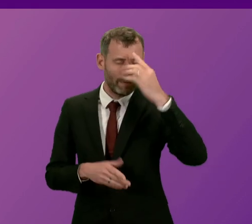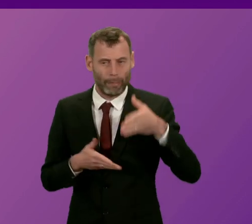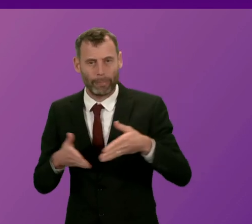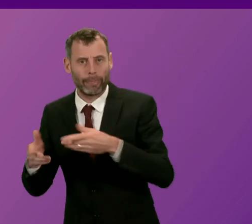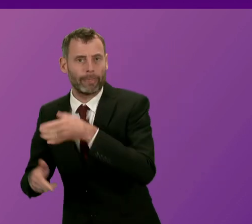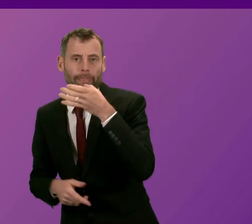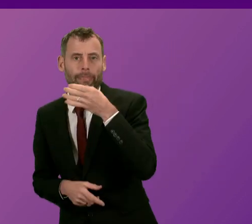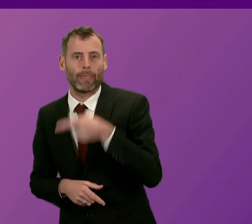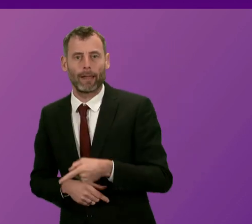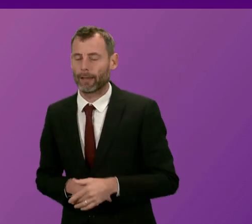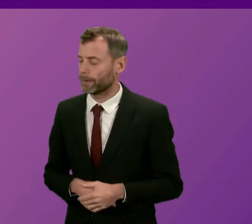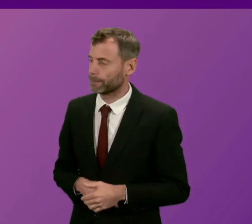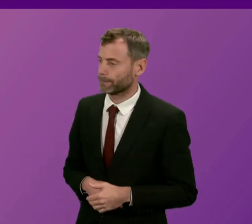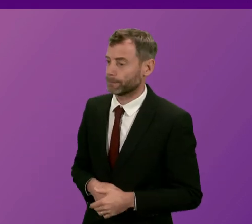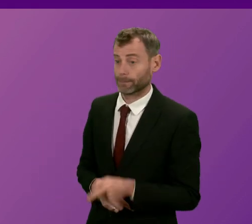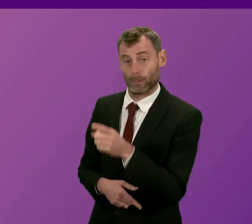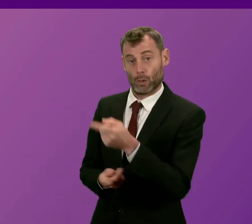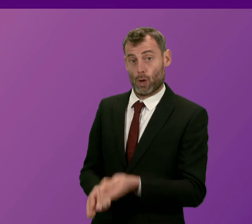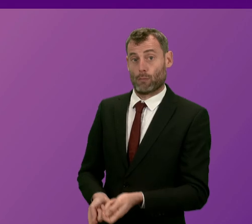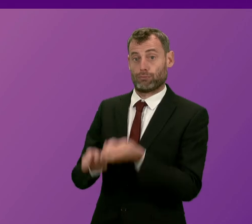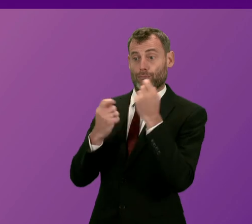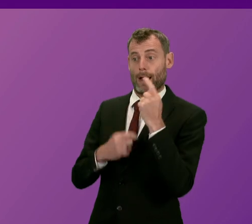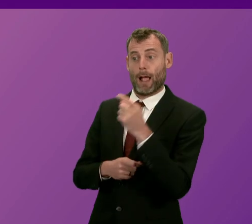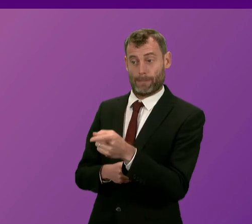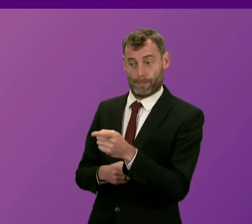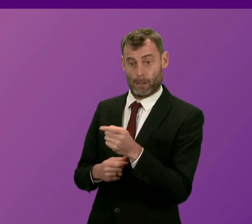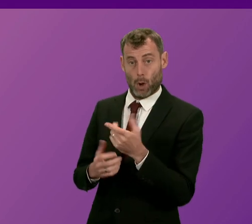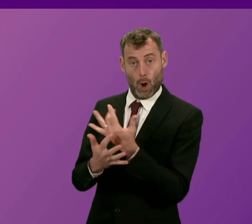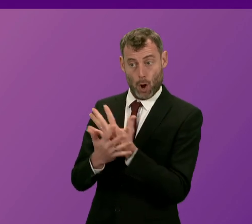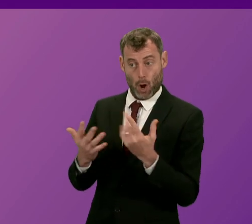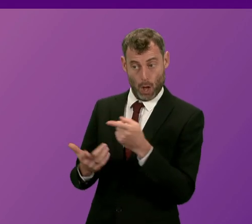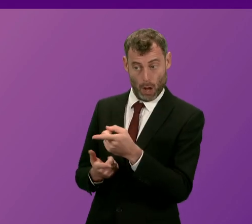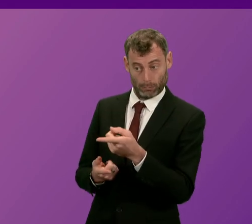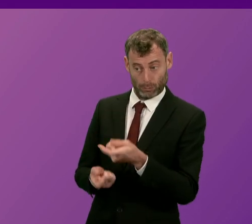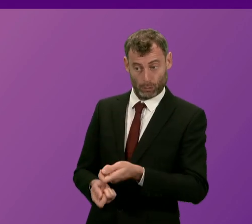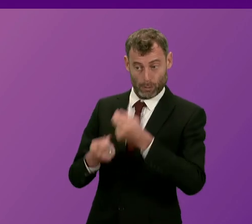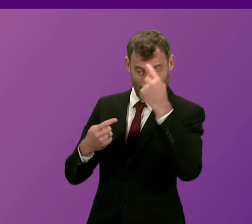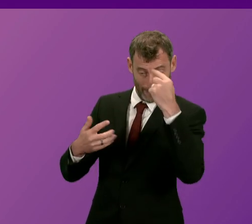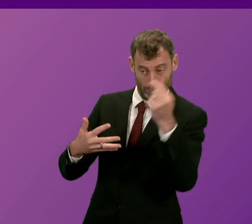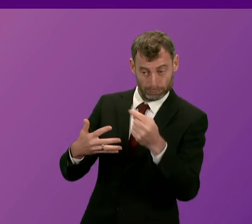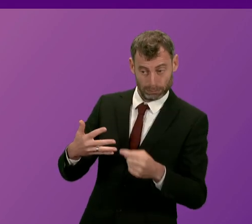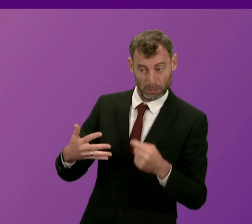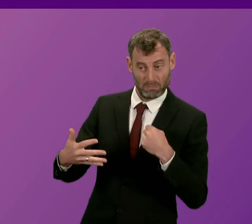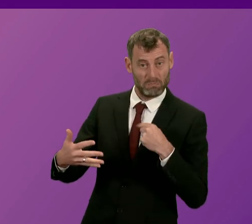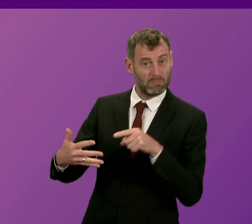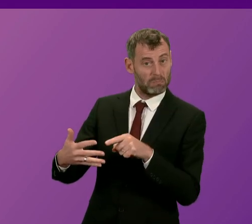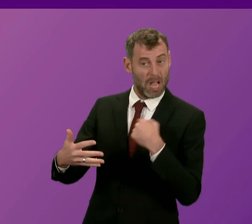There's a lot in Mr Whittle's question with which I agree that there is the opportunity